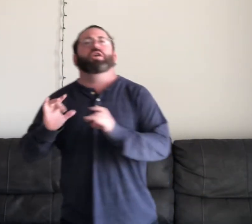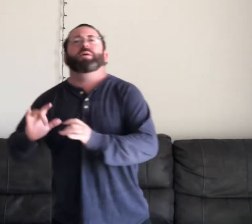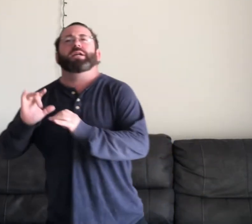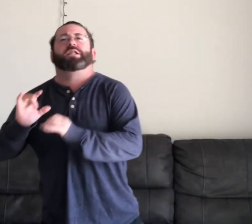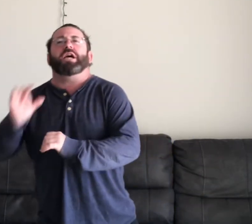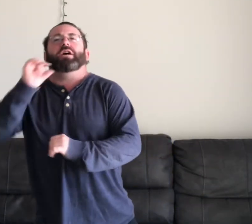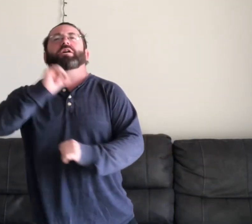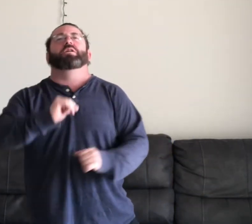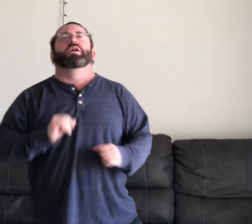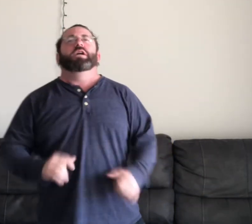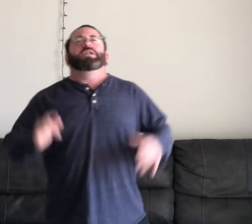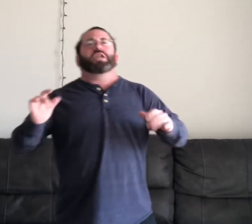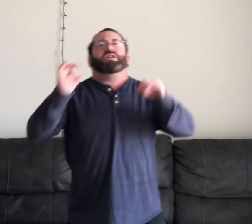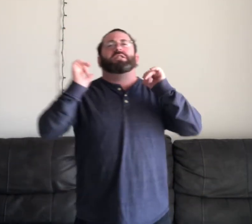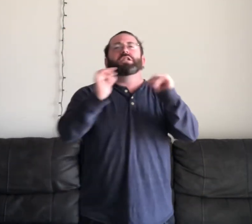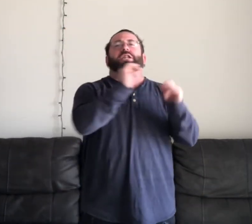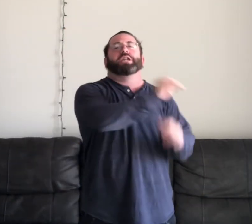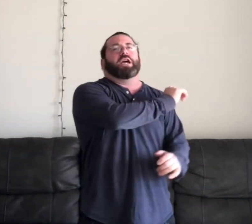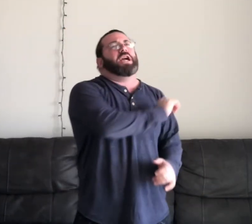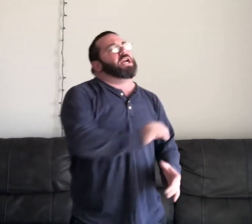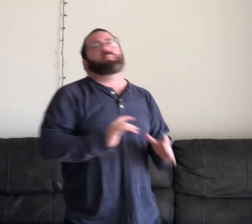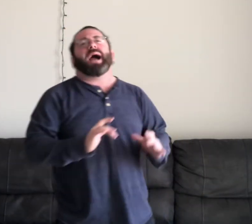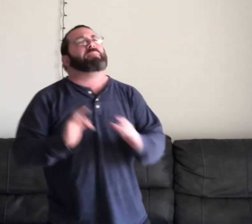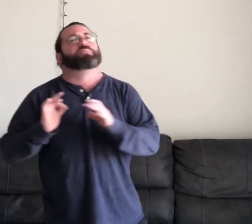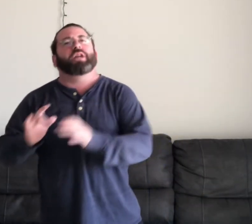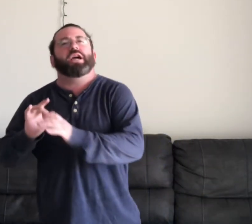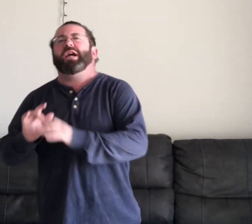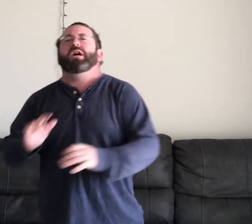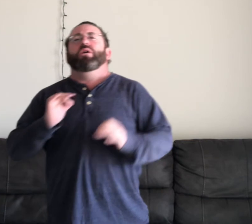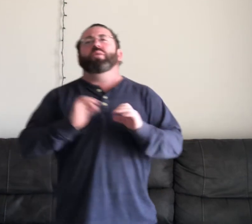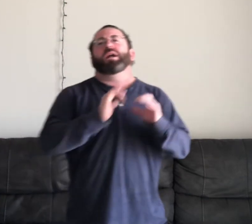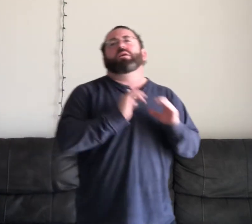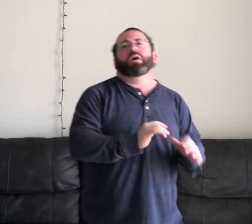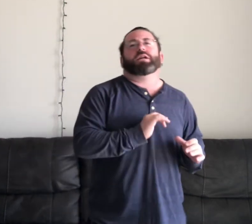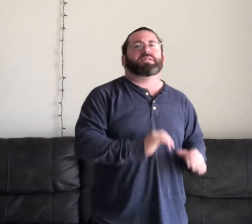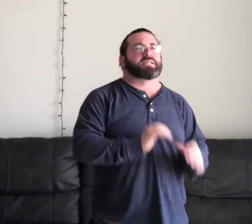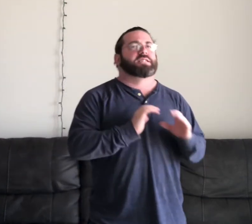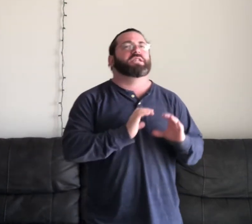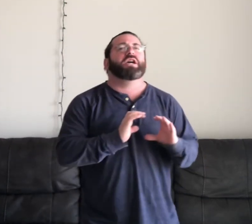and tell Just a game I play When I wanna see